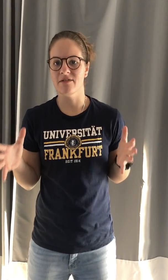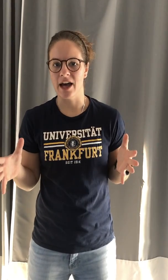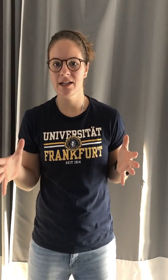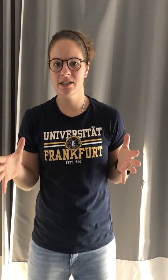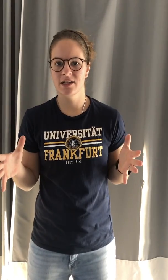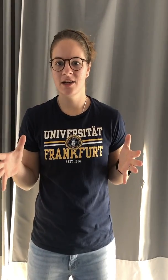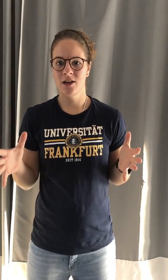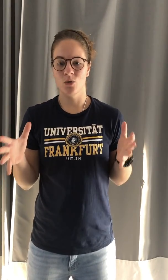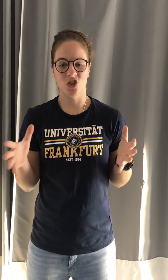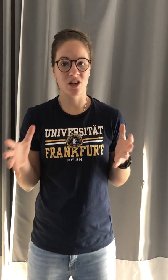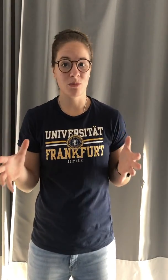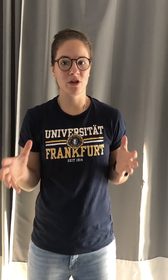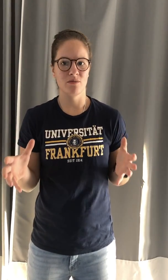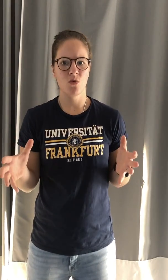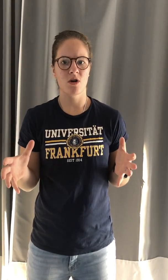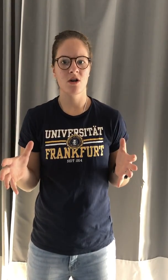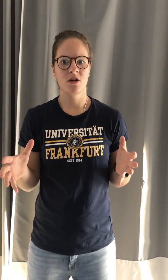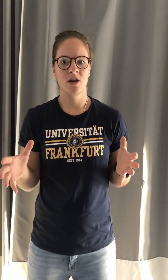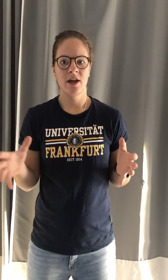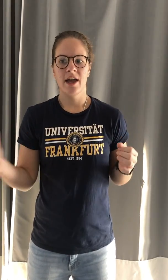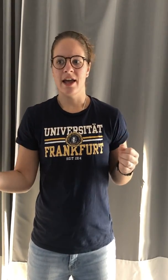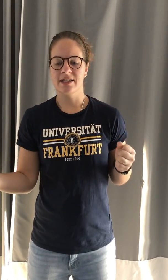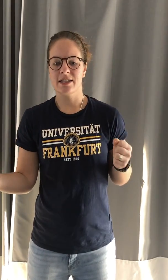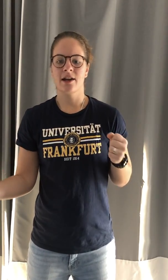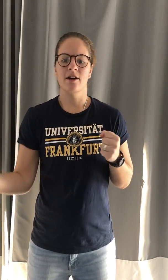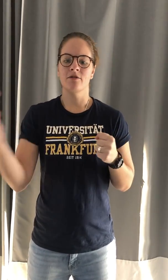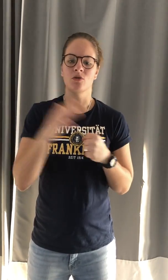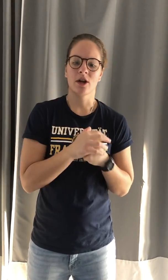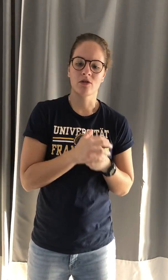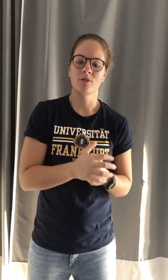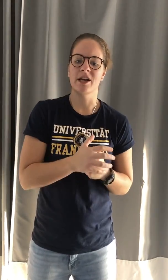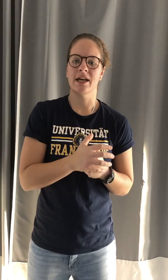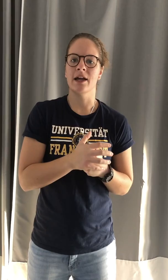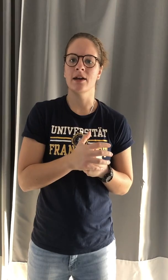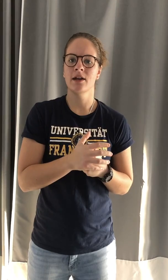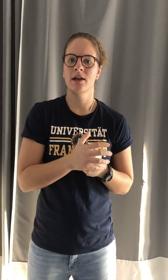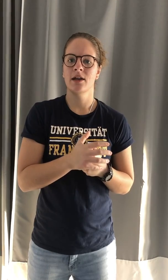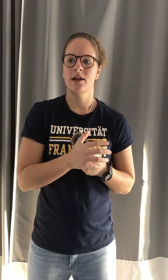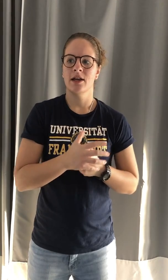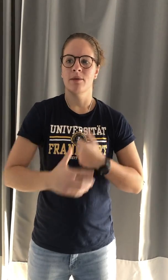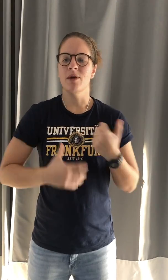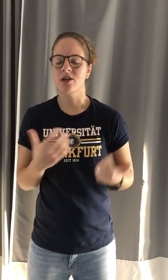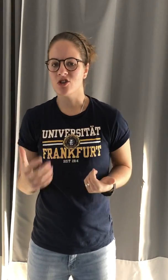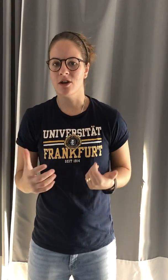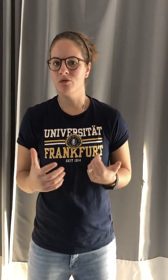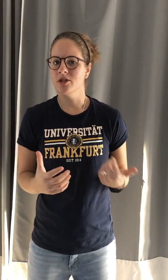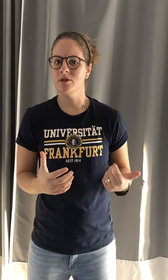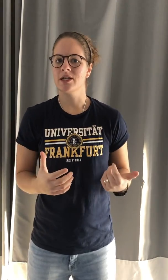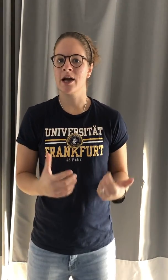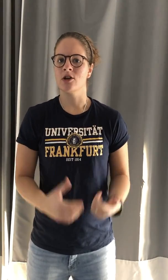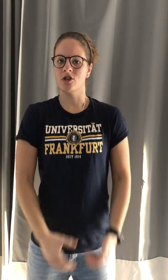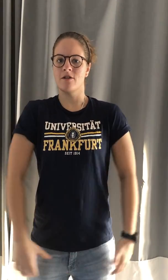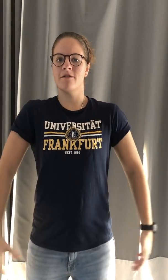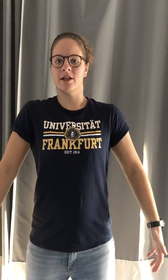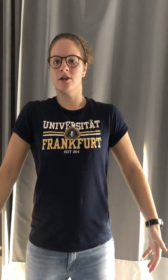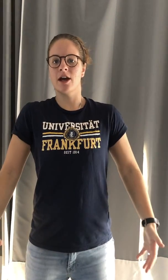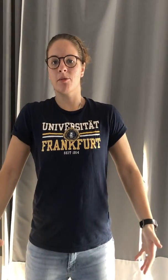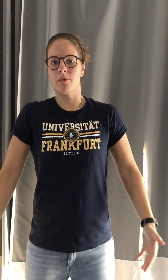of that, which is going to bring you more instead of doing a three by 10, making yourself really, really tired. So you feel like you got a big